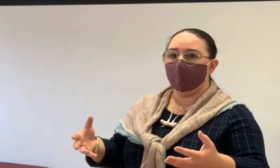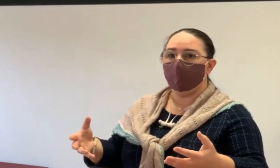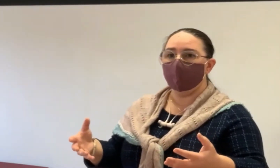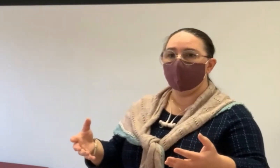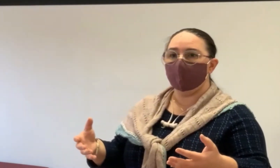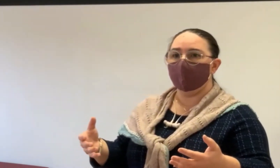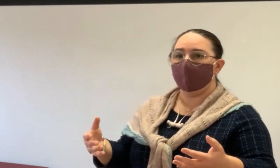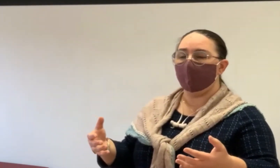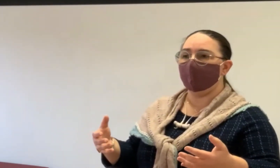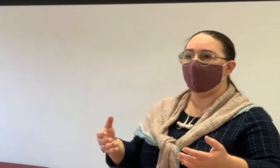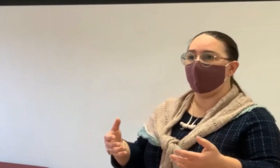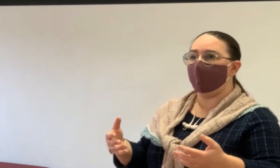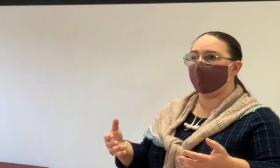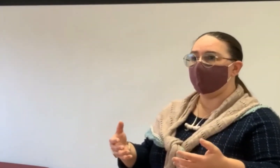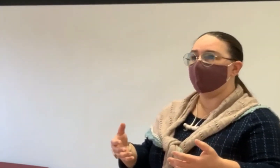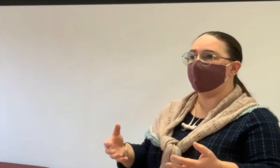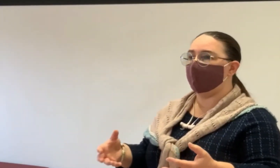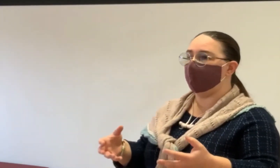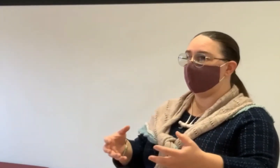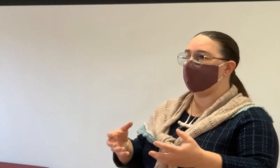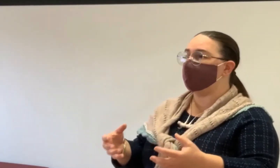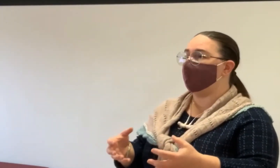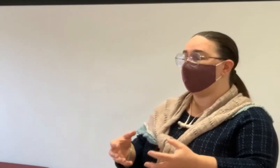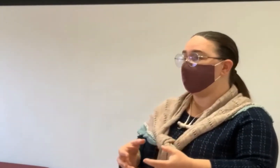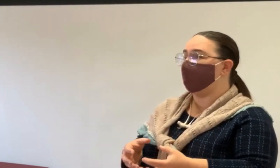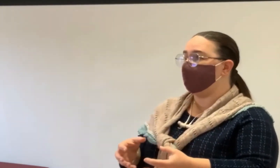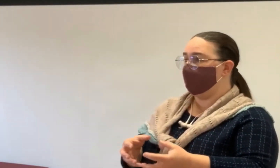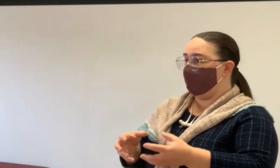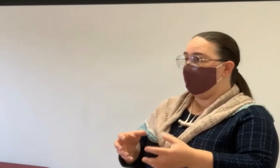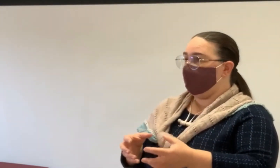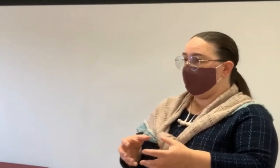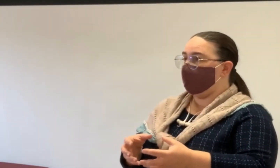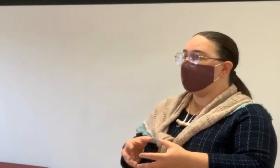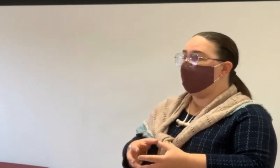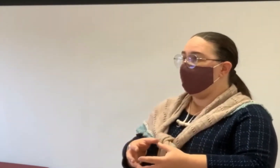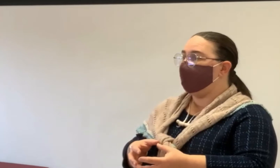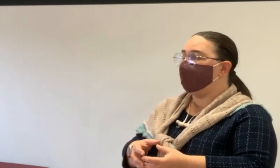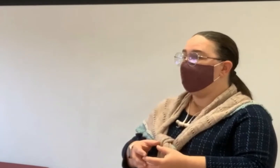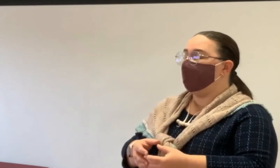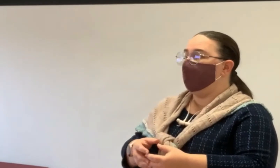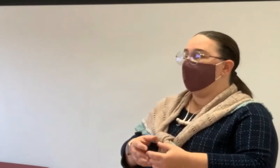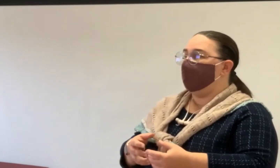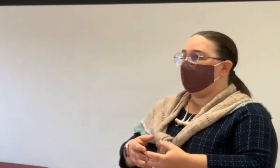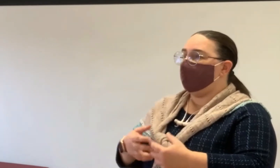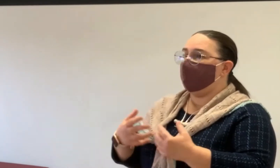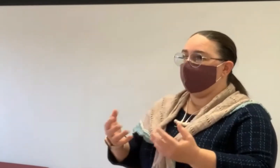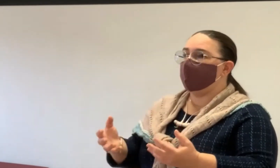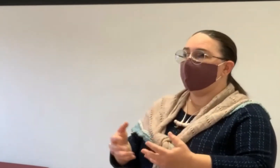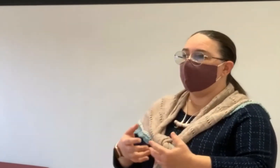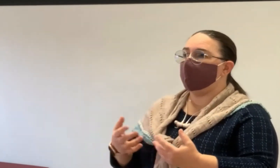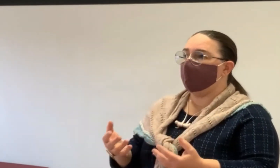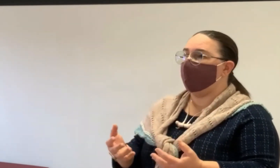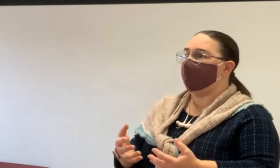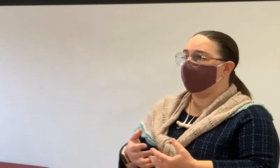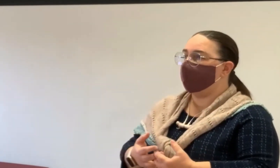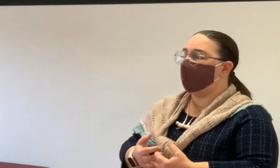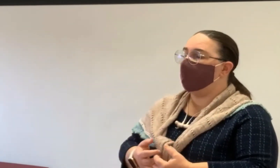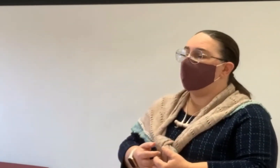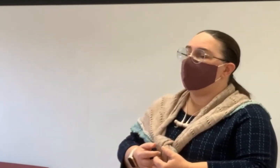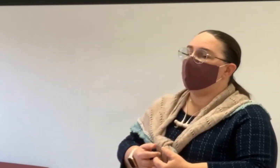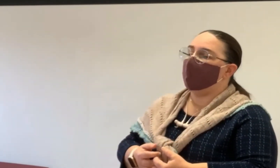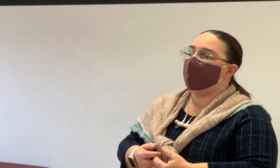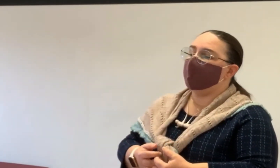only an idea of value that's a snapshot in time, it helps you plan.